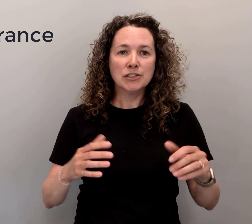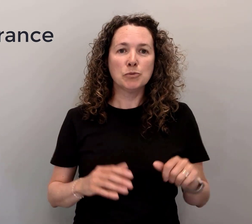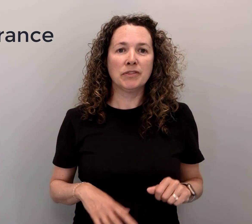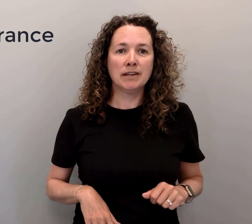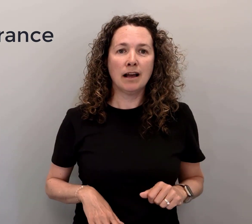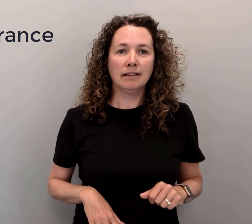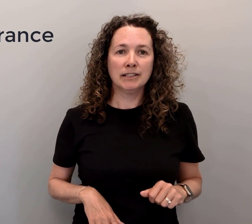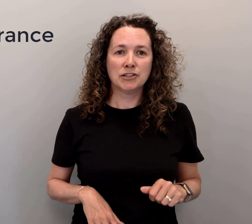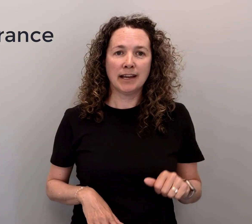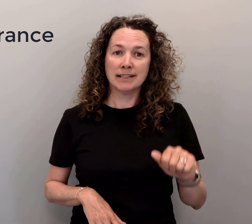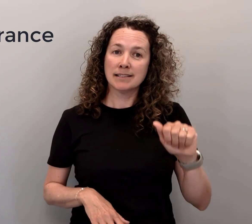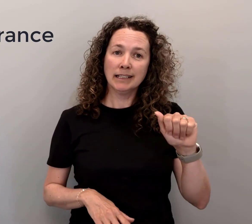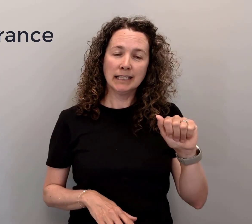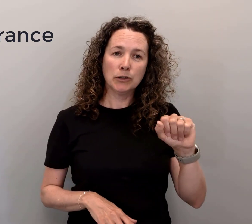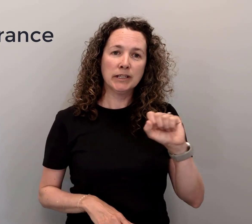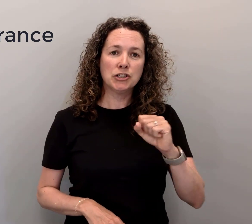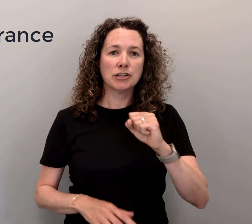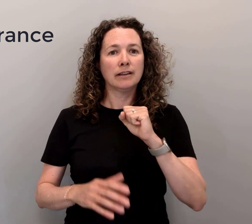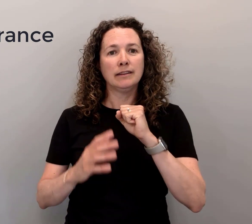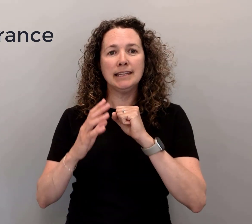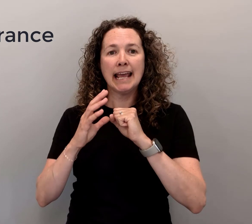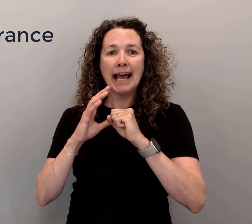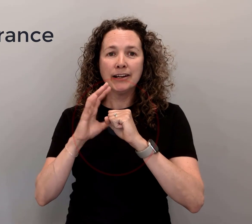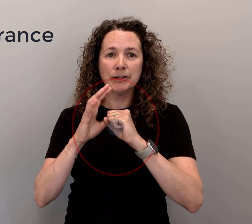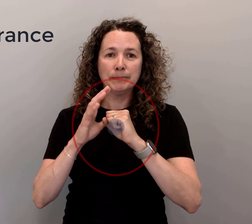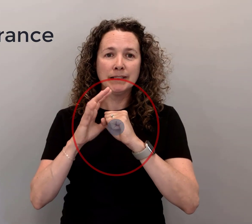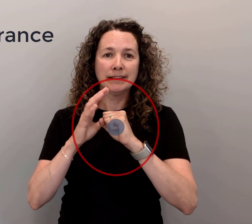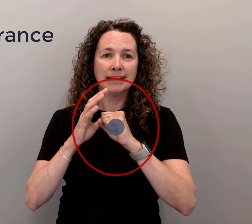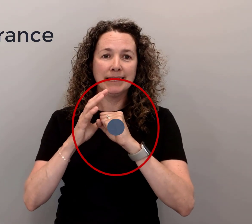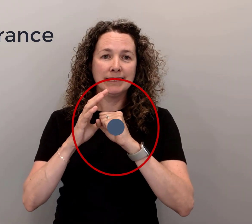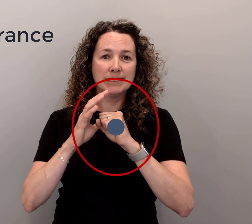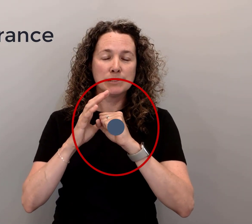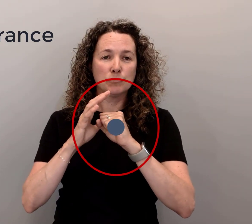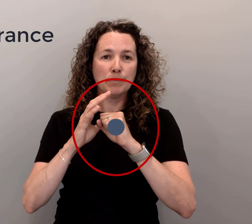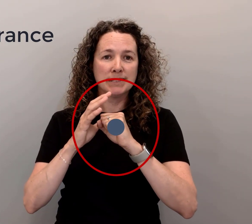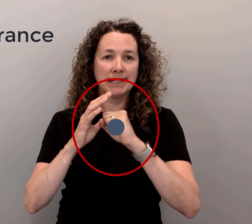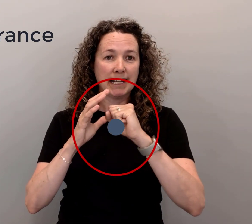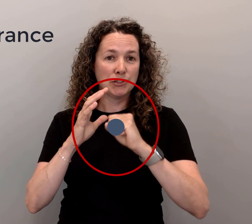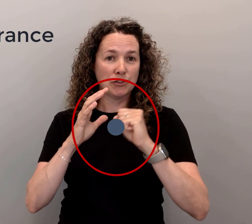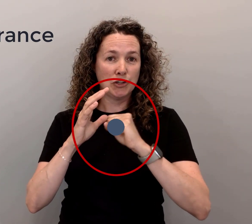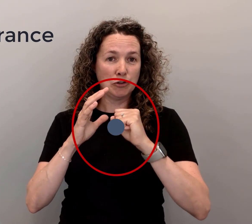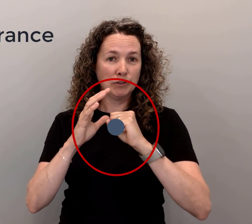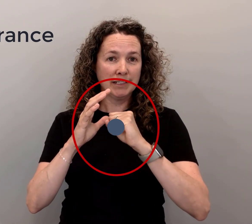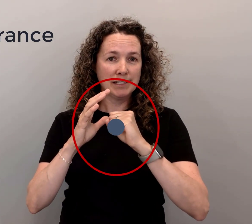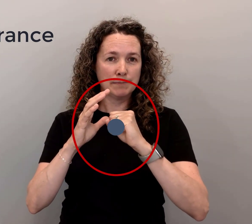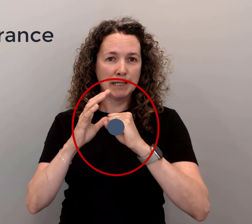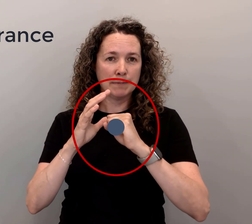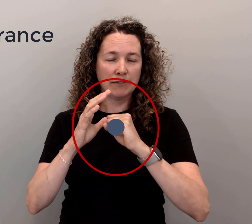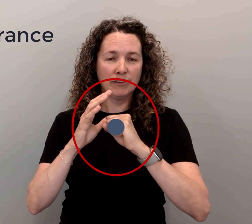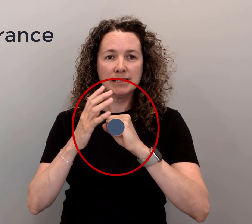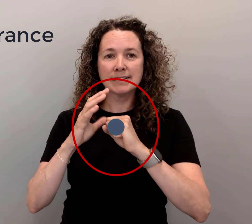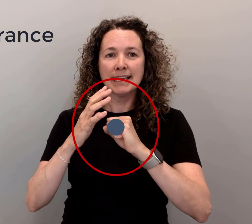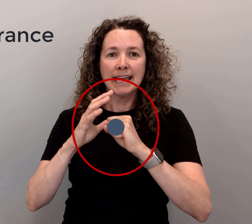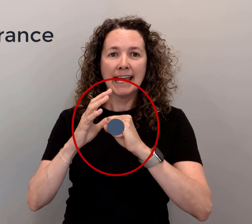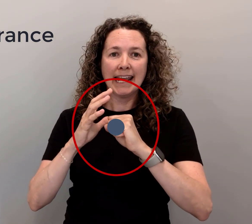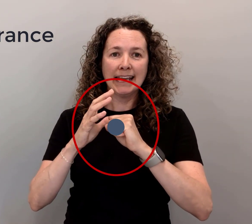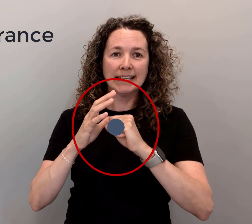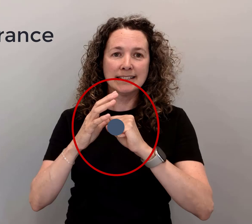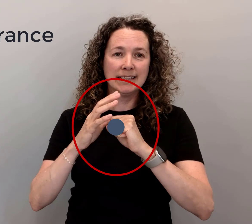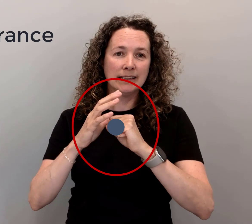with the knowledge that in sign language, the atom is represented as the nucleus, being my fist, and the